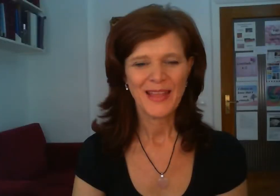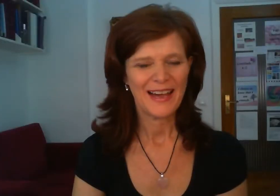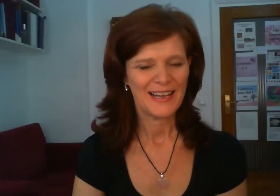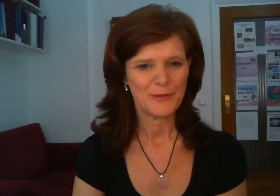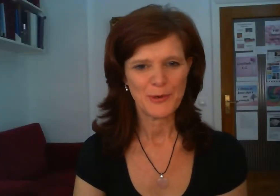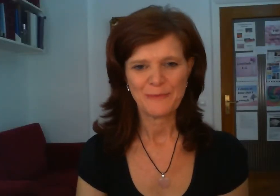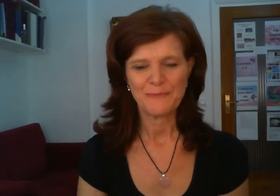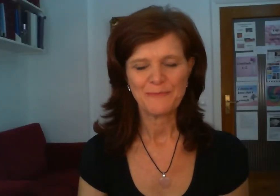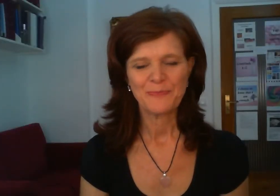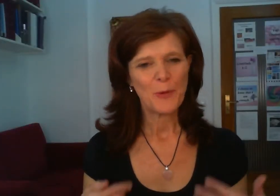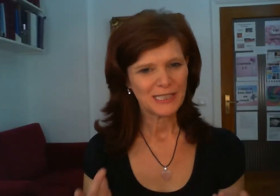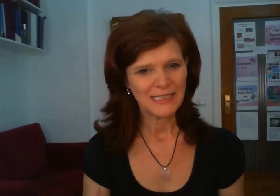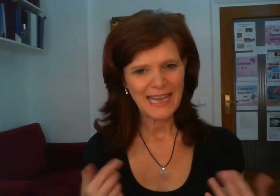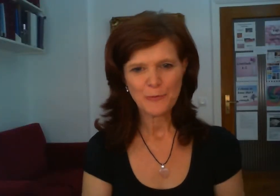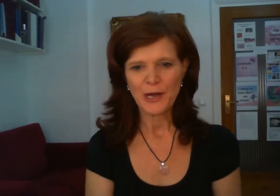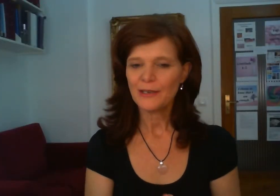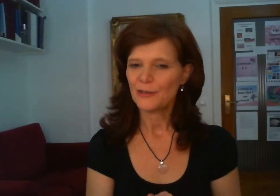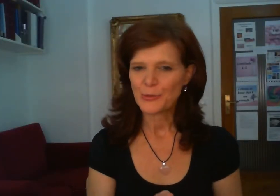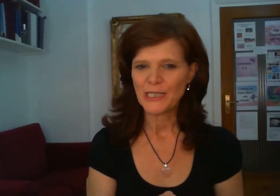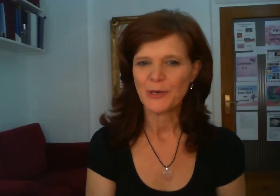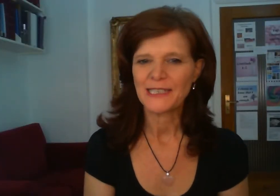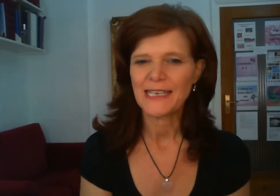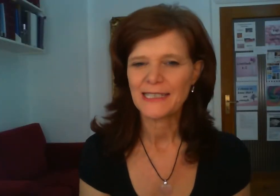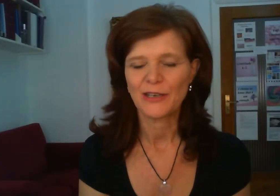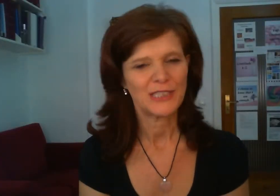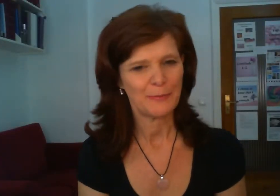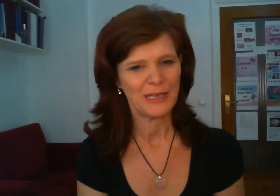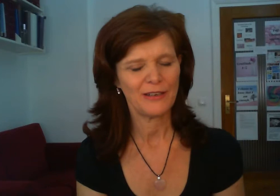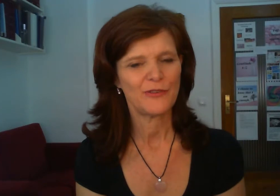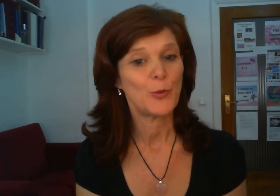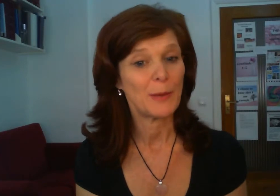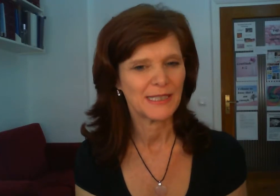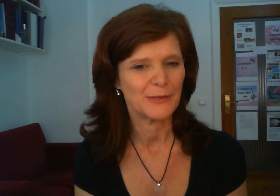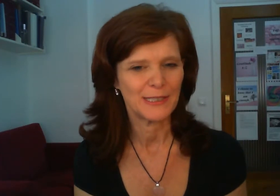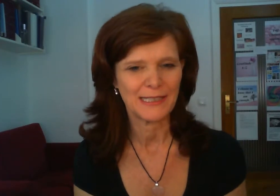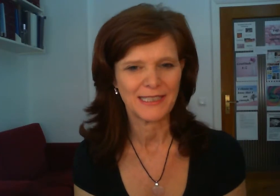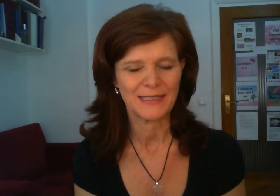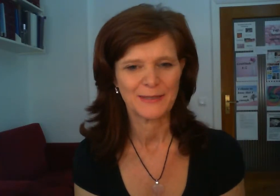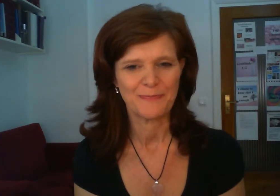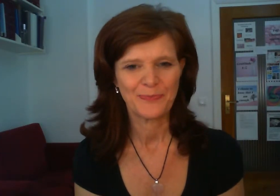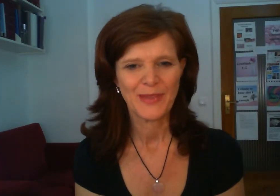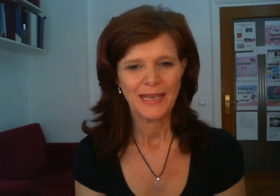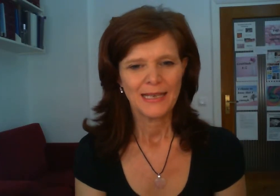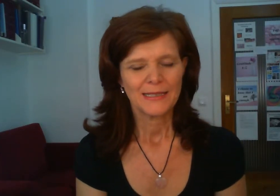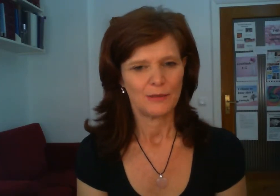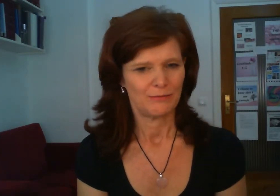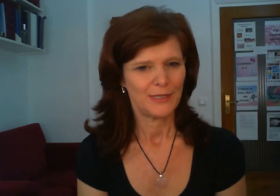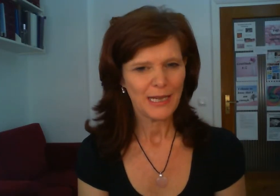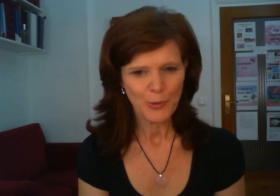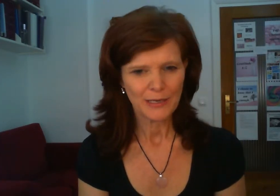hi everybody welcome to day one of 21 days of tapping for website resistance so day one